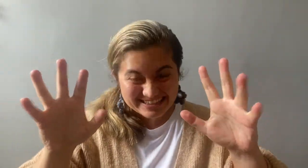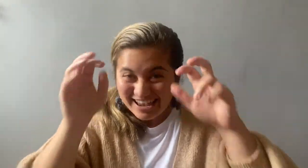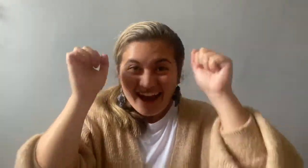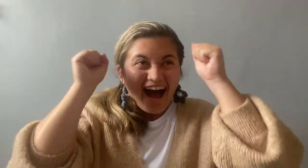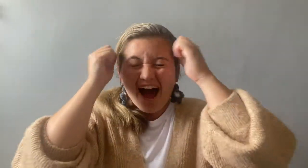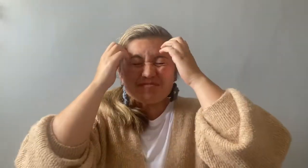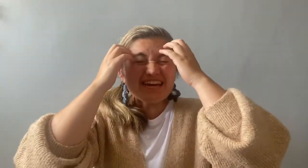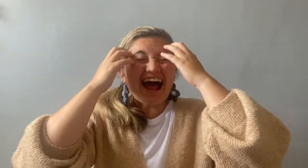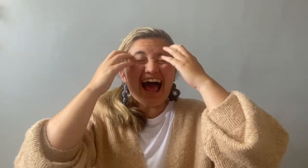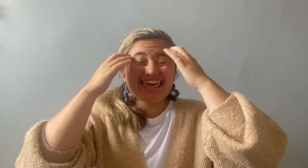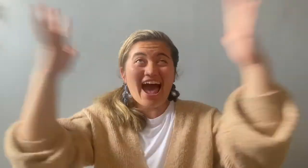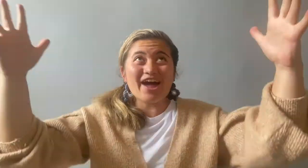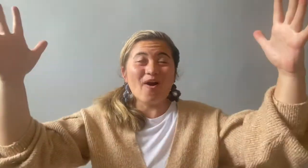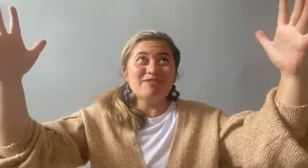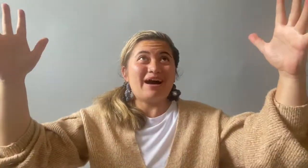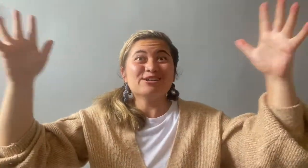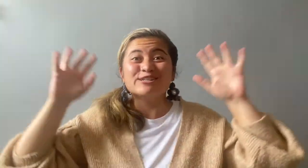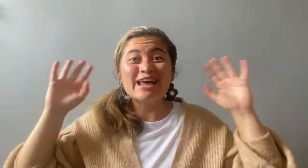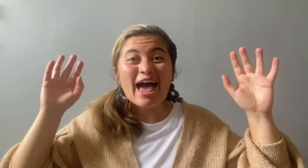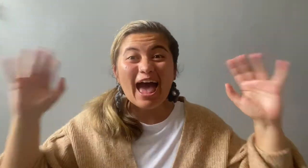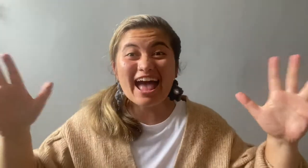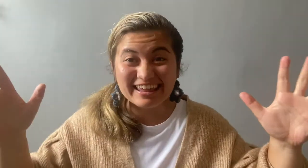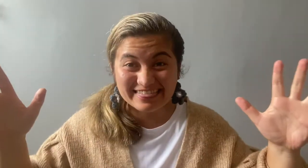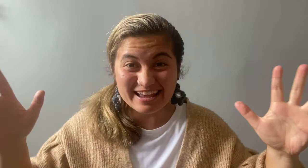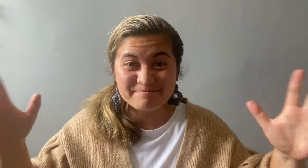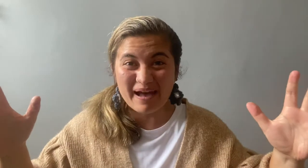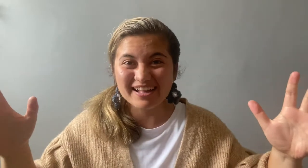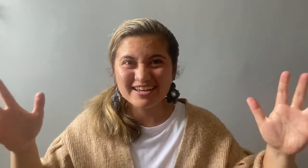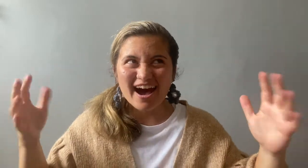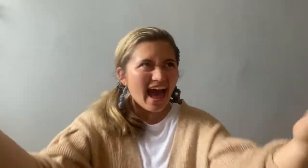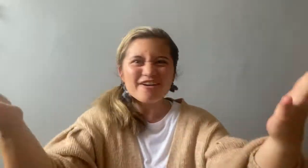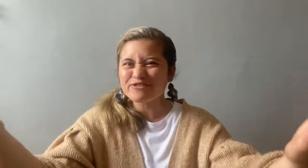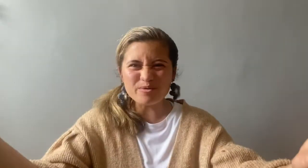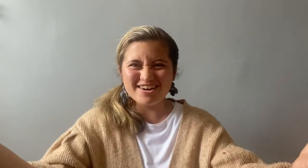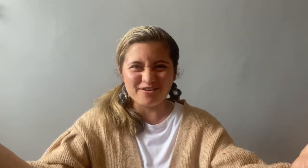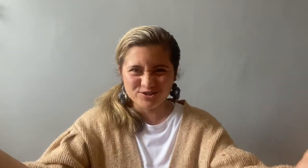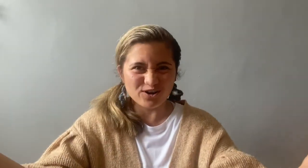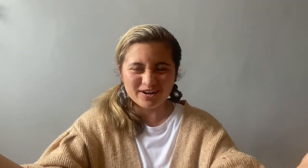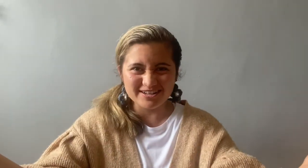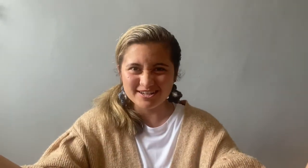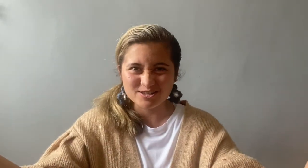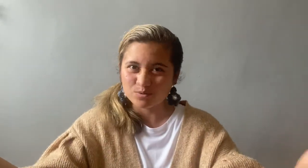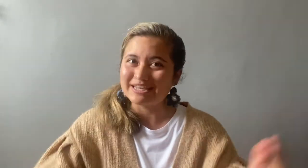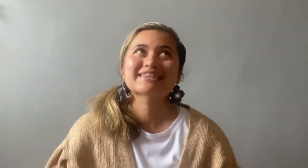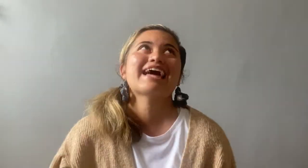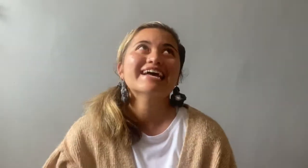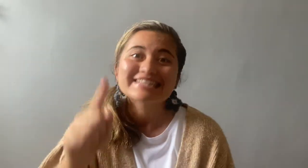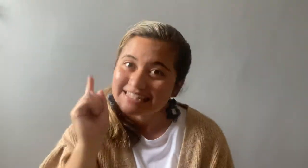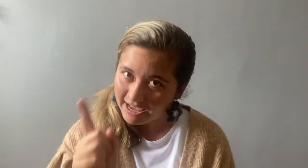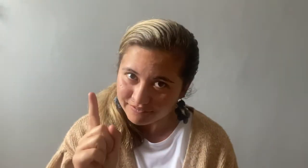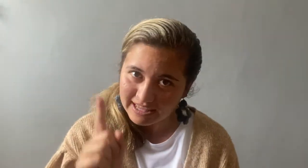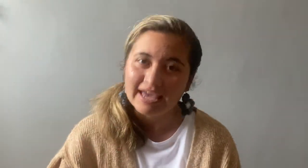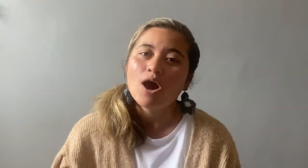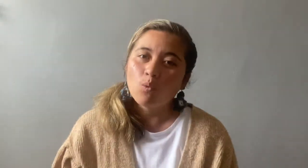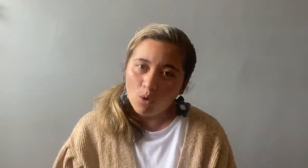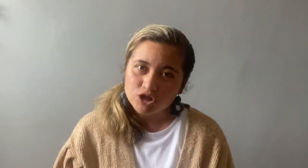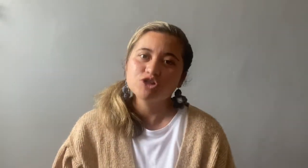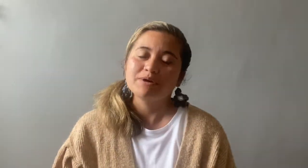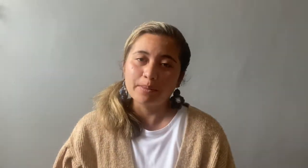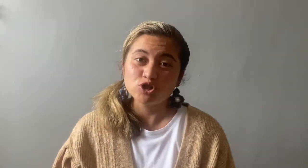I mean, I cannot imagine anything better. Everyone loves chocolates and sweets. That is definitely what should be on the